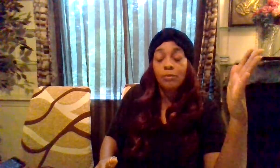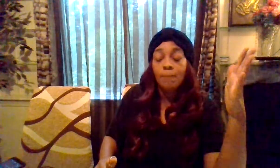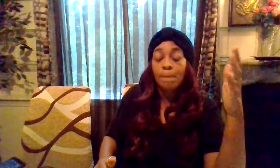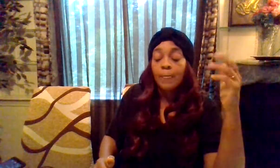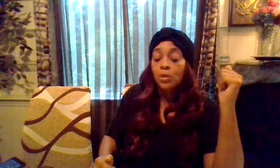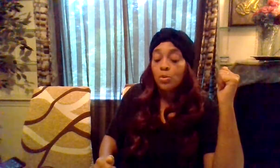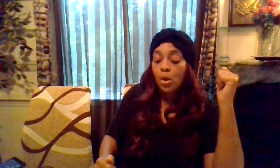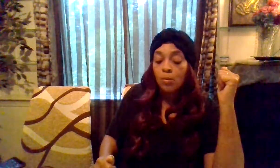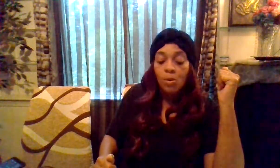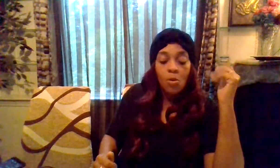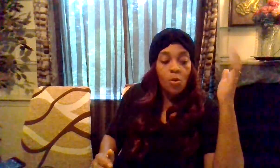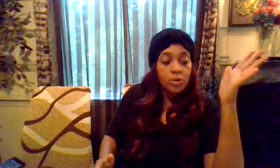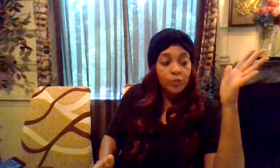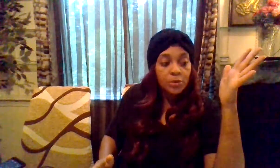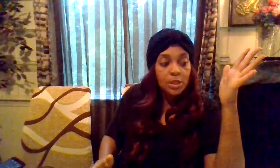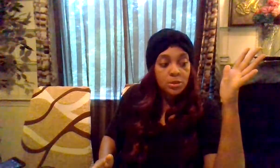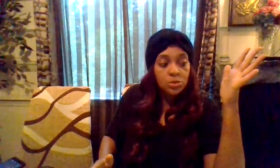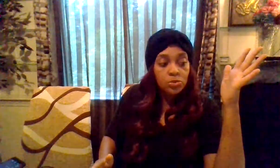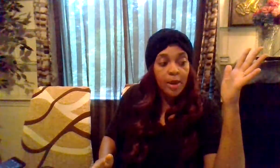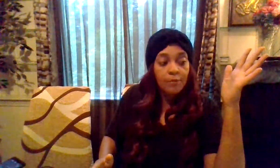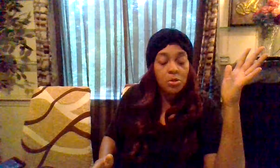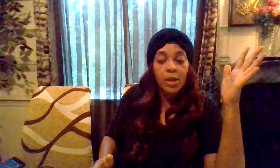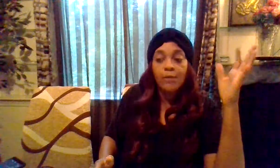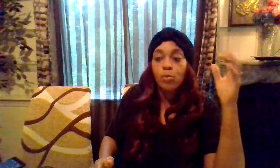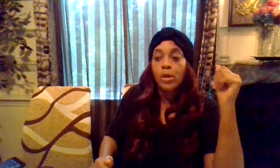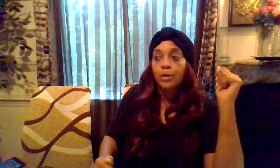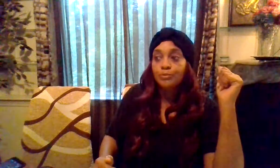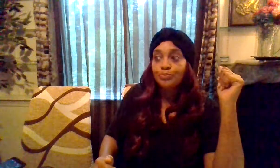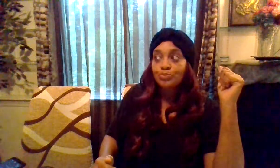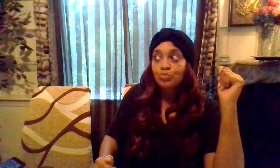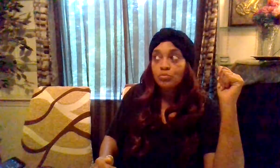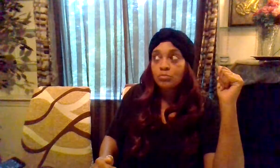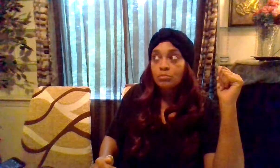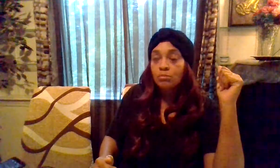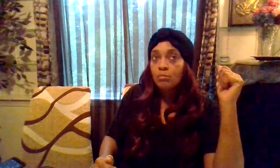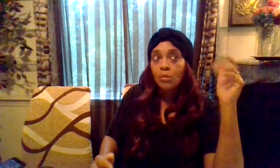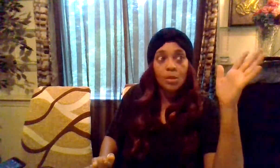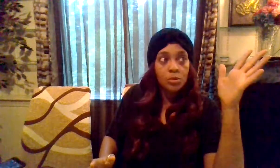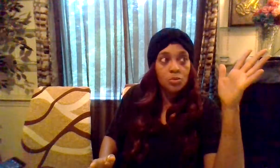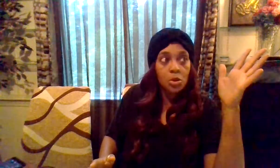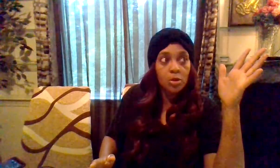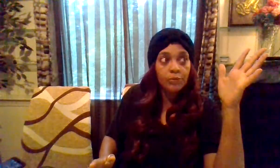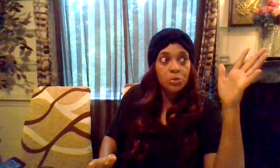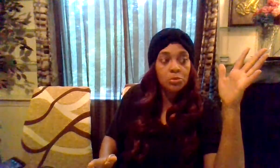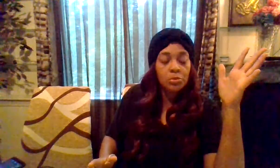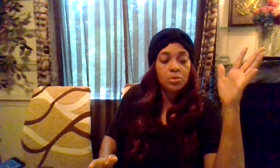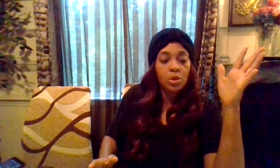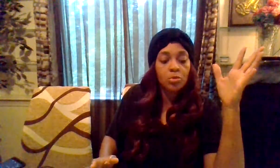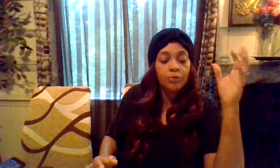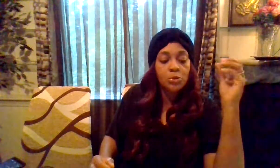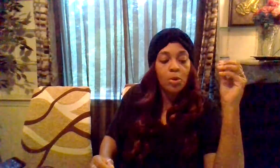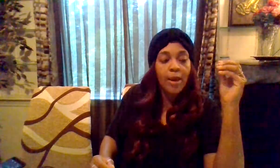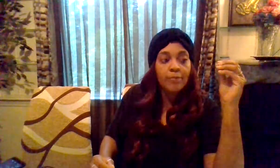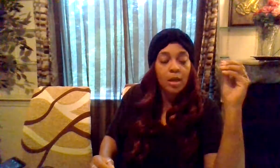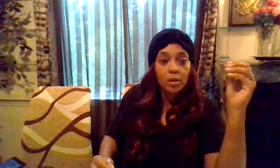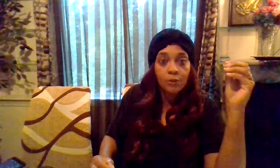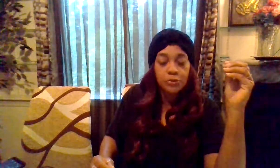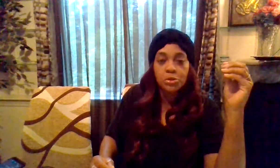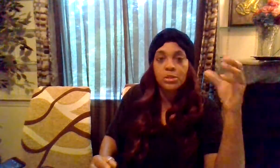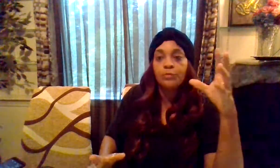you know or different things that you have in your life where you know if you you know if you don't have that love for yourself